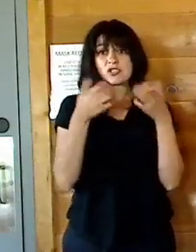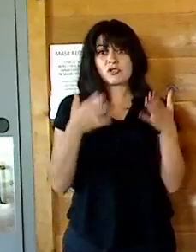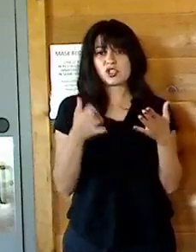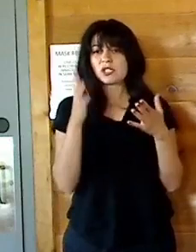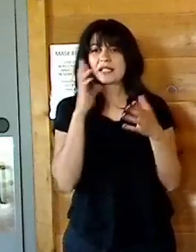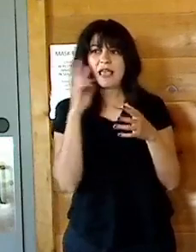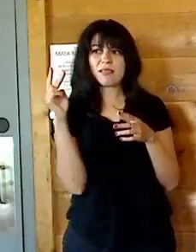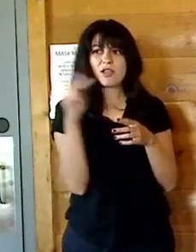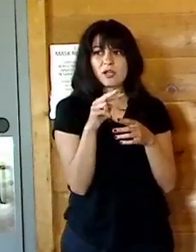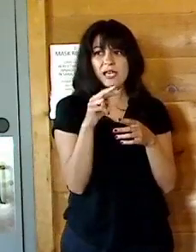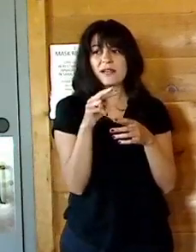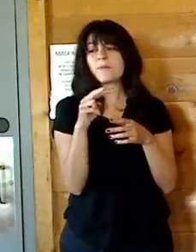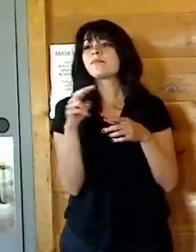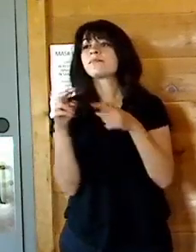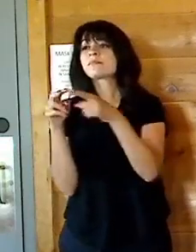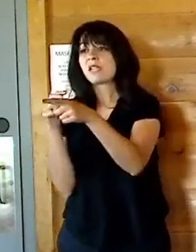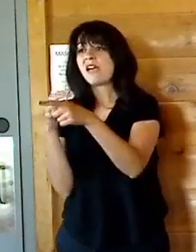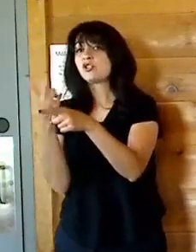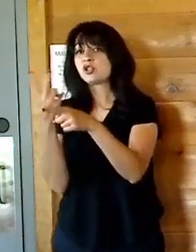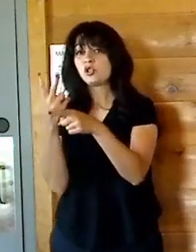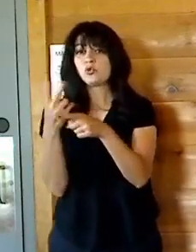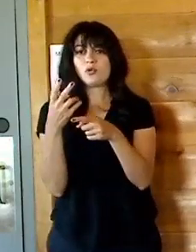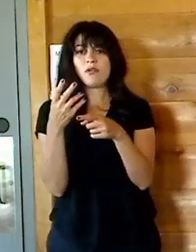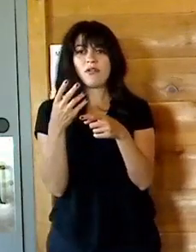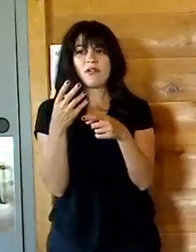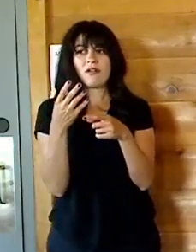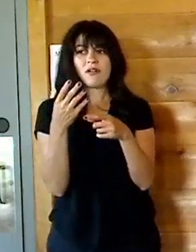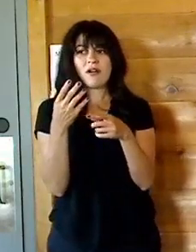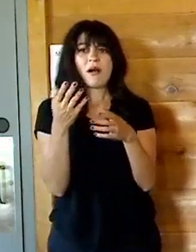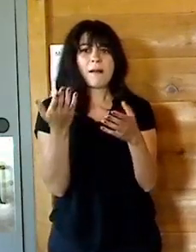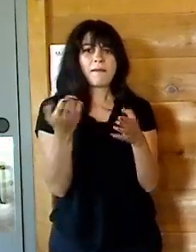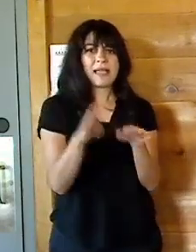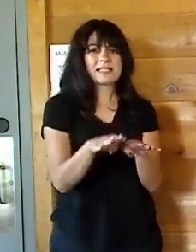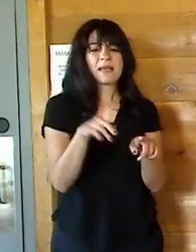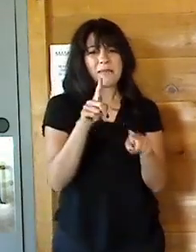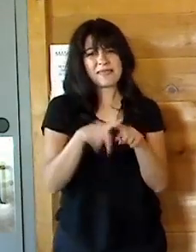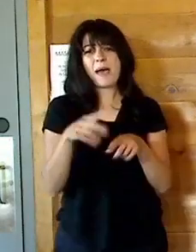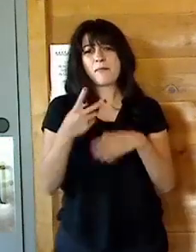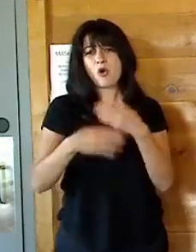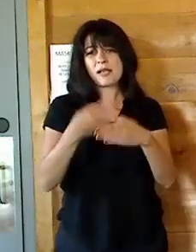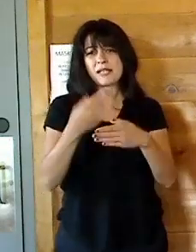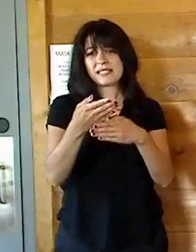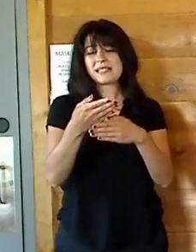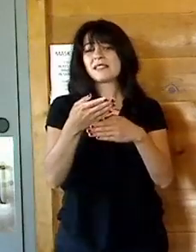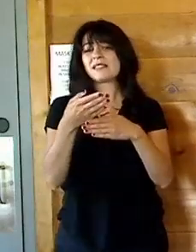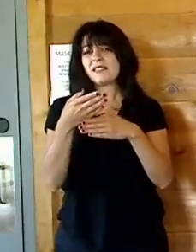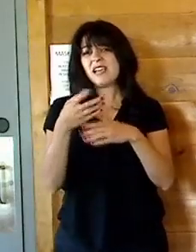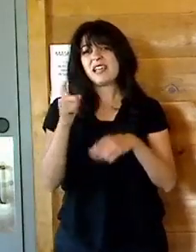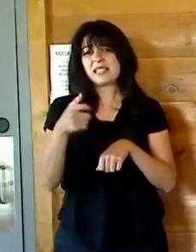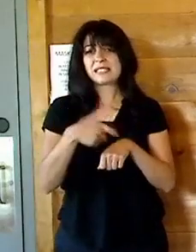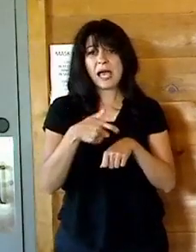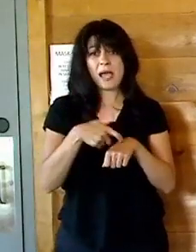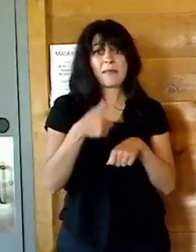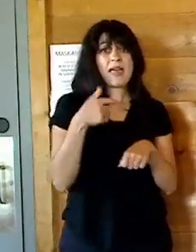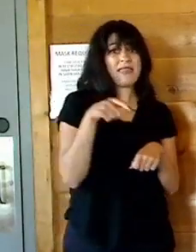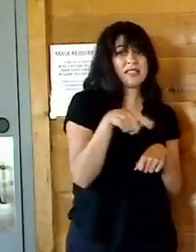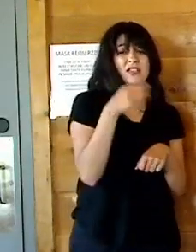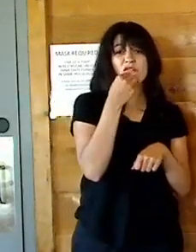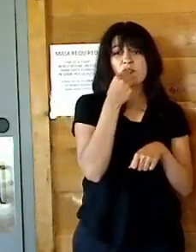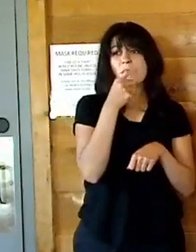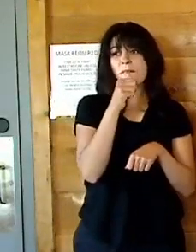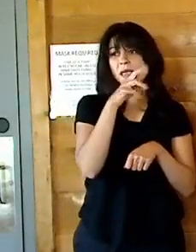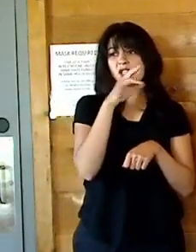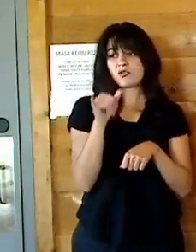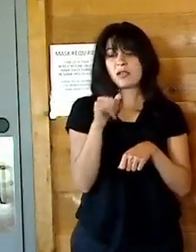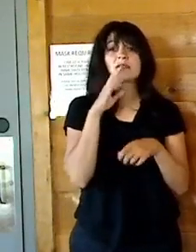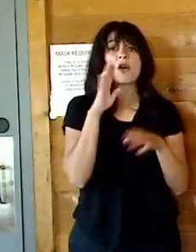some assistance. They've had two quotes but as you know that process takes a while. Yeah. This is a food pantry that is open normally from 10